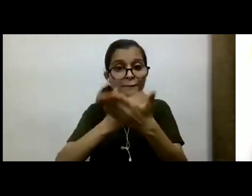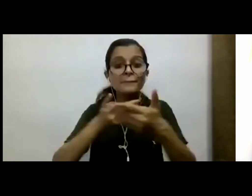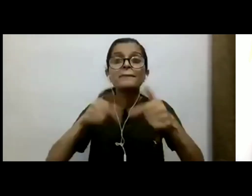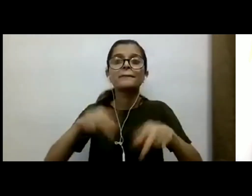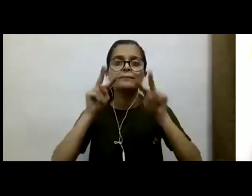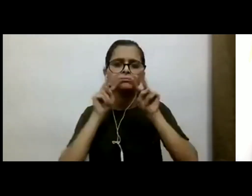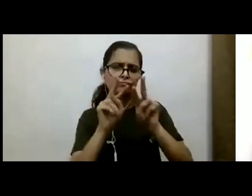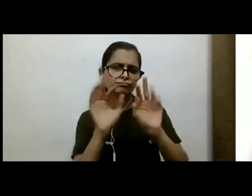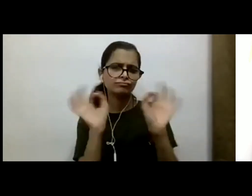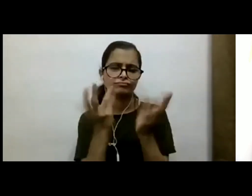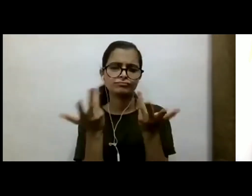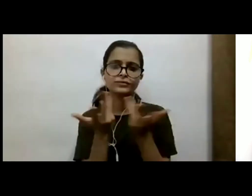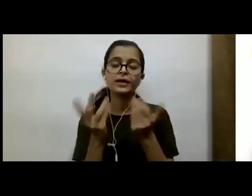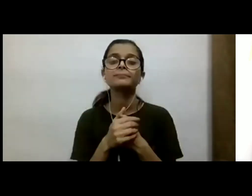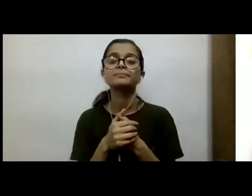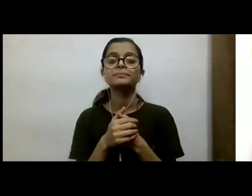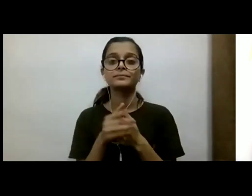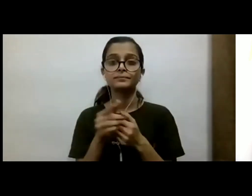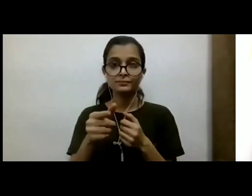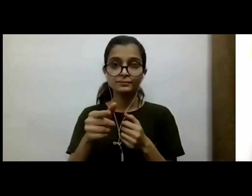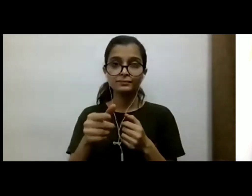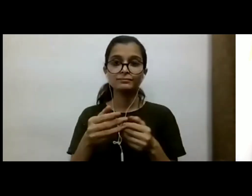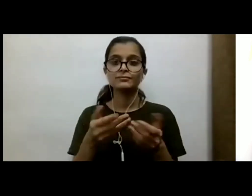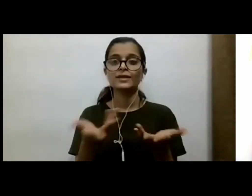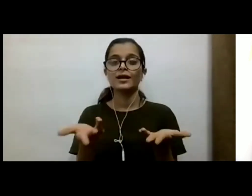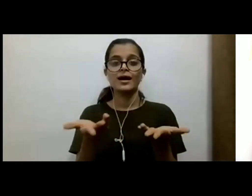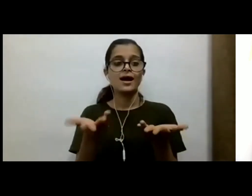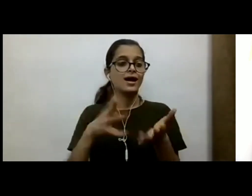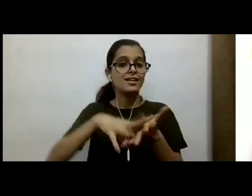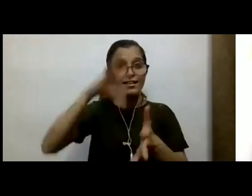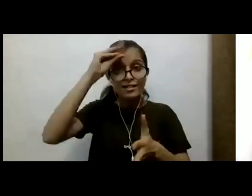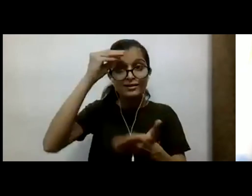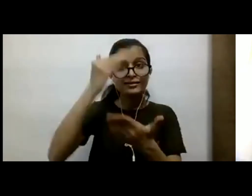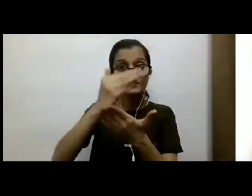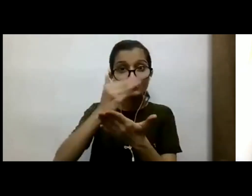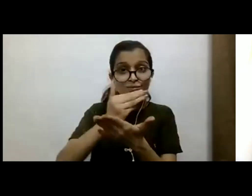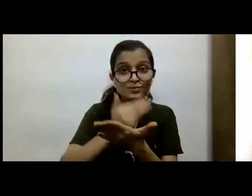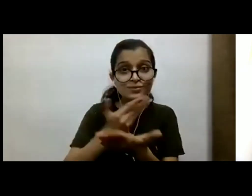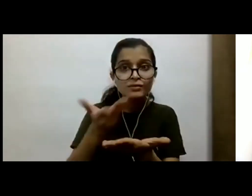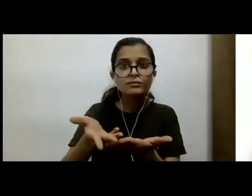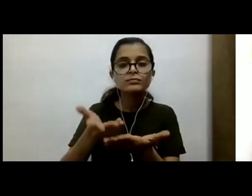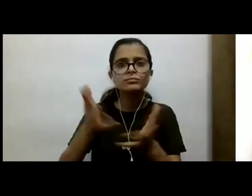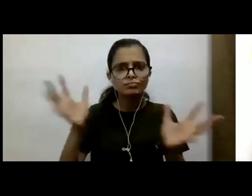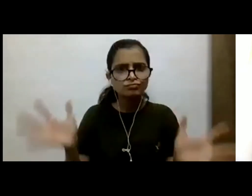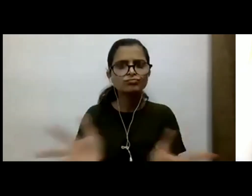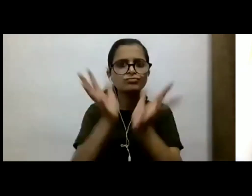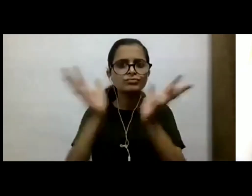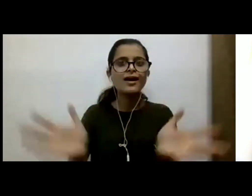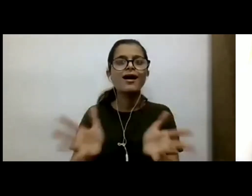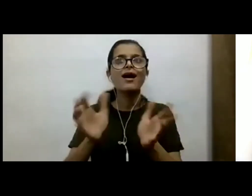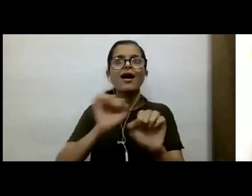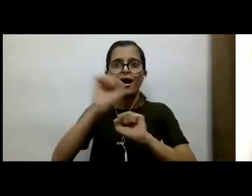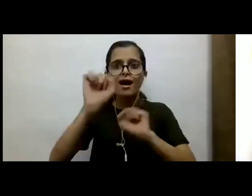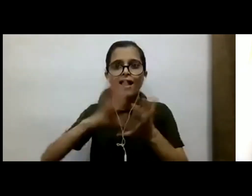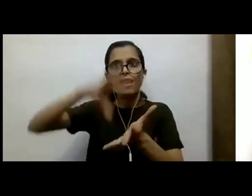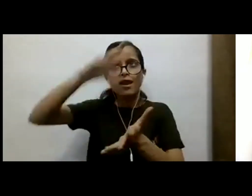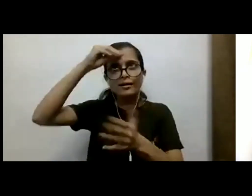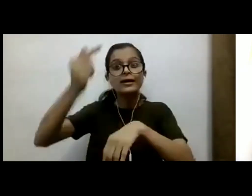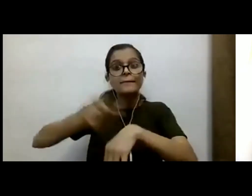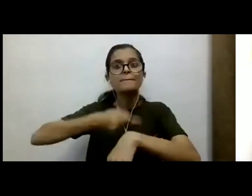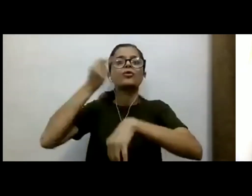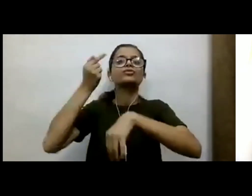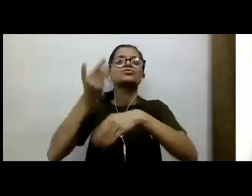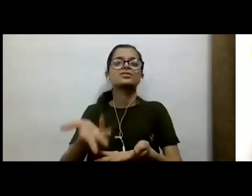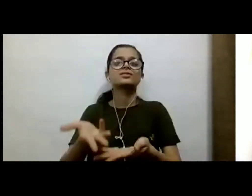a supplemental learning program, we needed to bring enriched learning opportunities. And what did this mean?